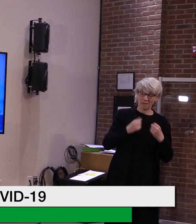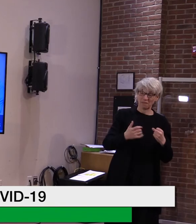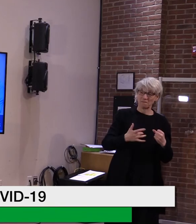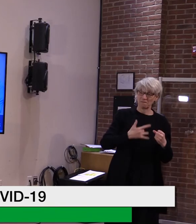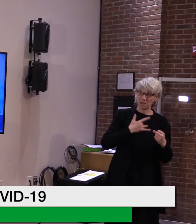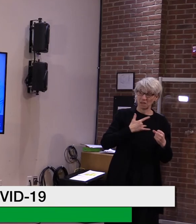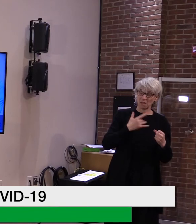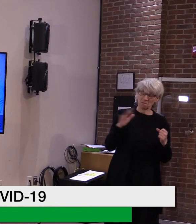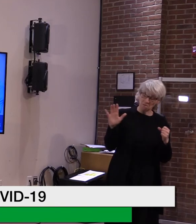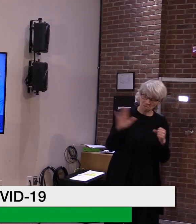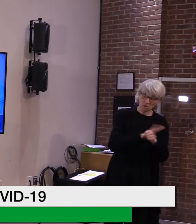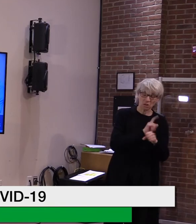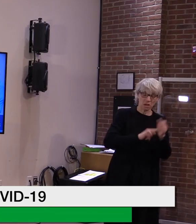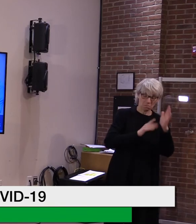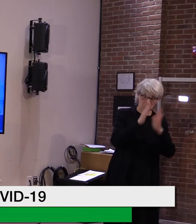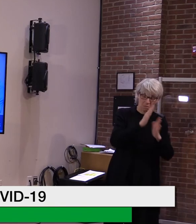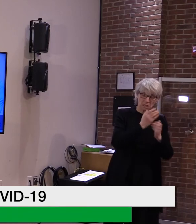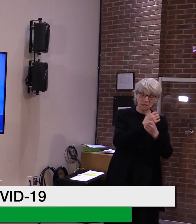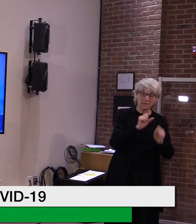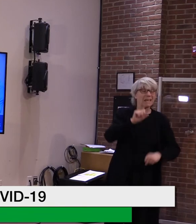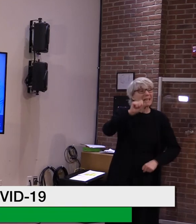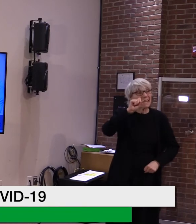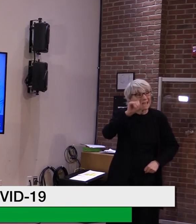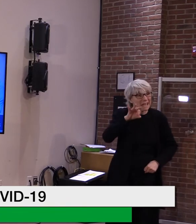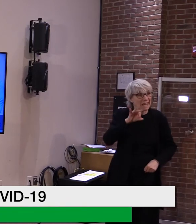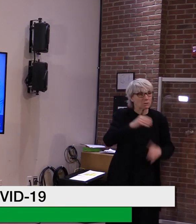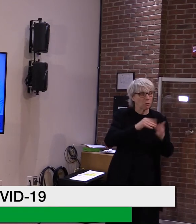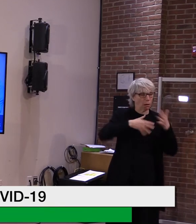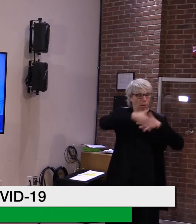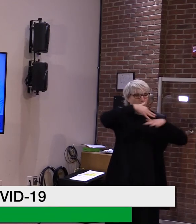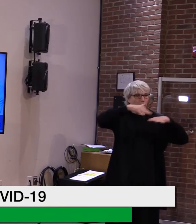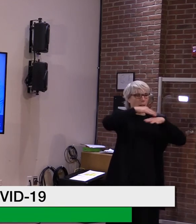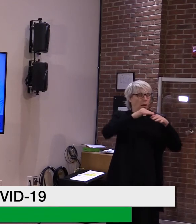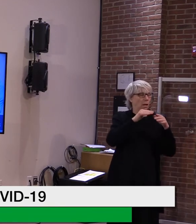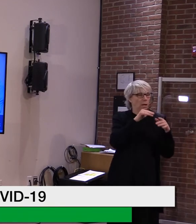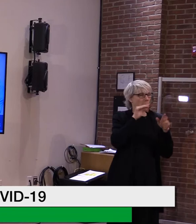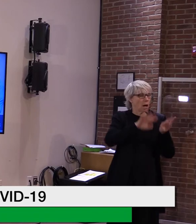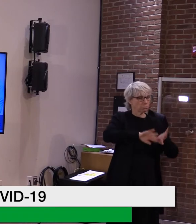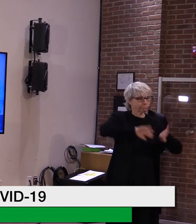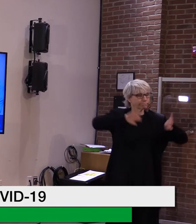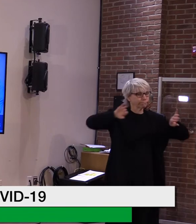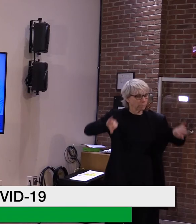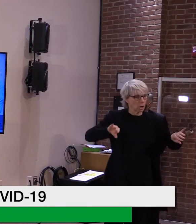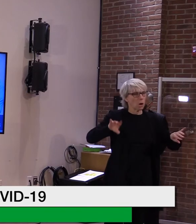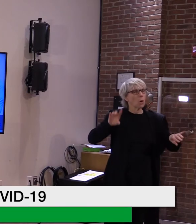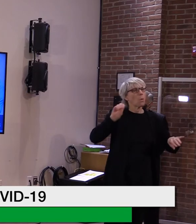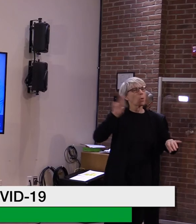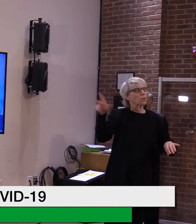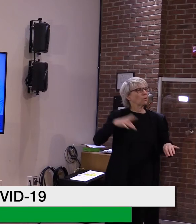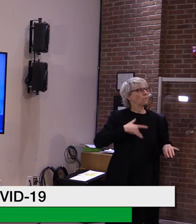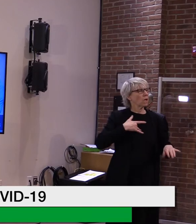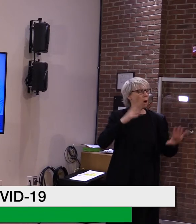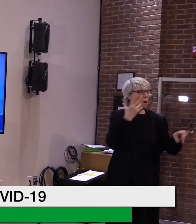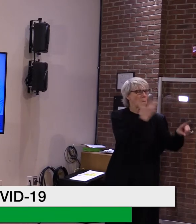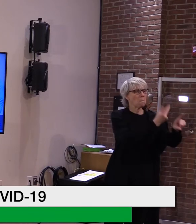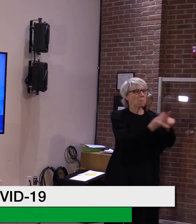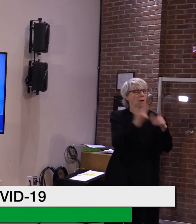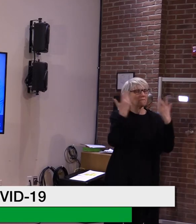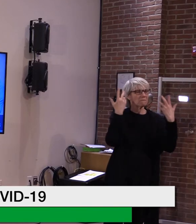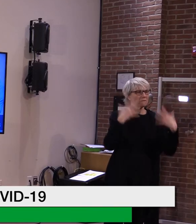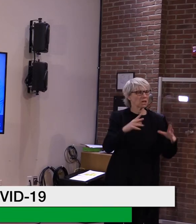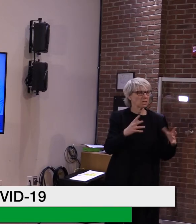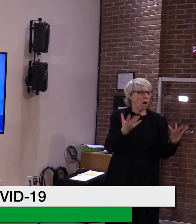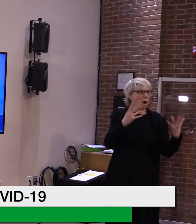spacing requirements cannot be met in the classroom? Or do you feel that the spacing requirements are no longer needed for some reason after people are vaccinated